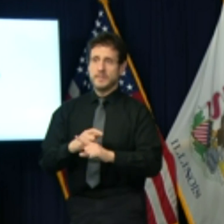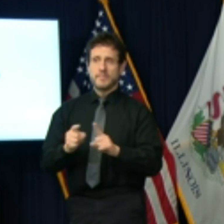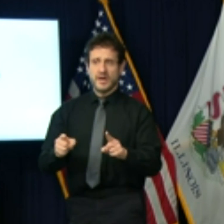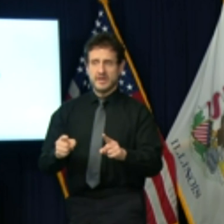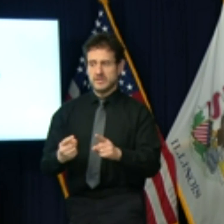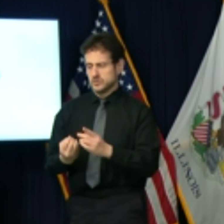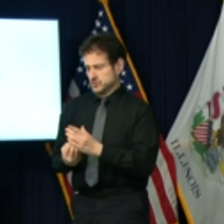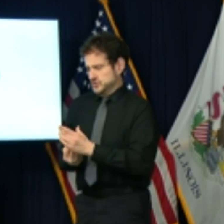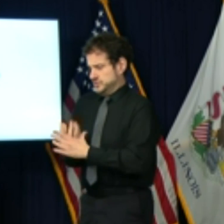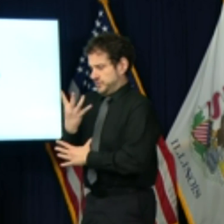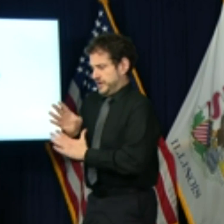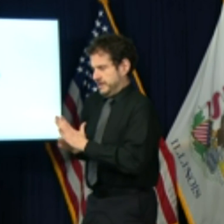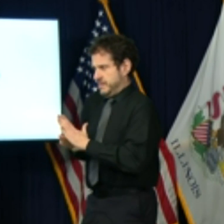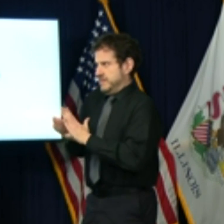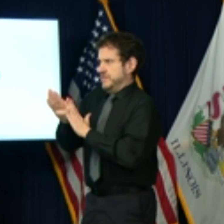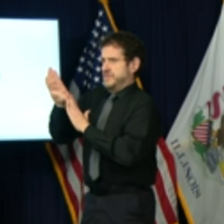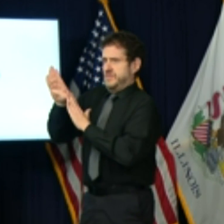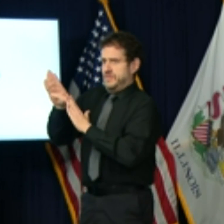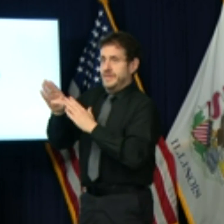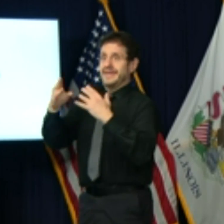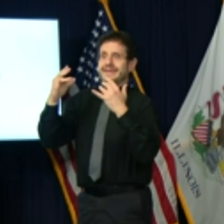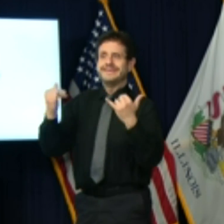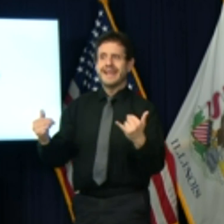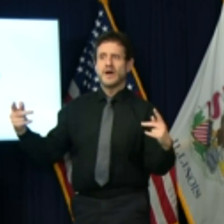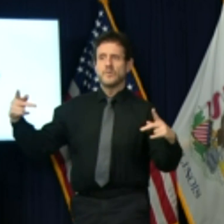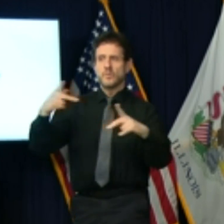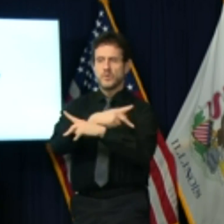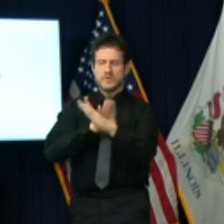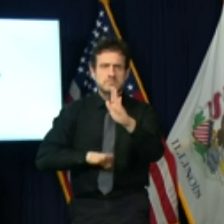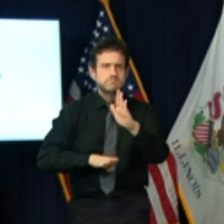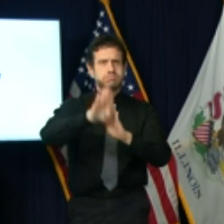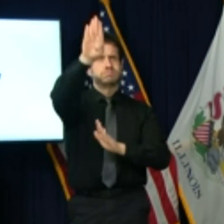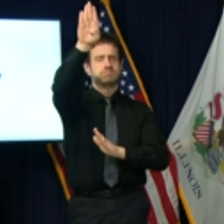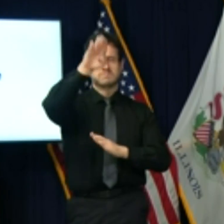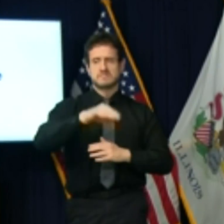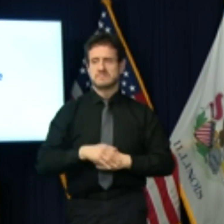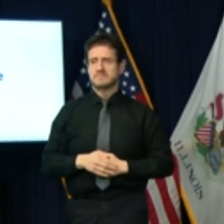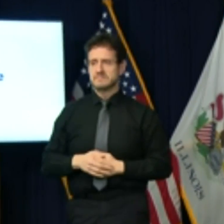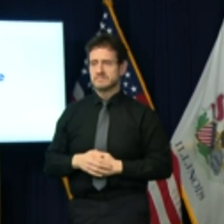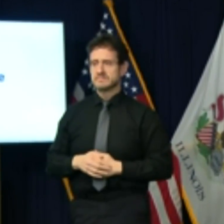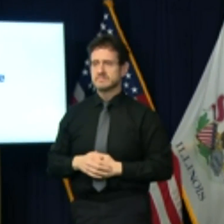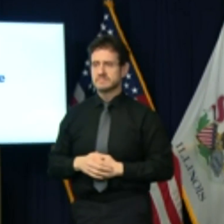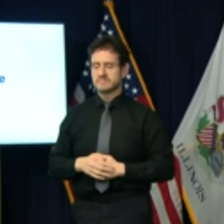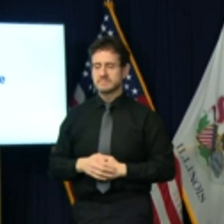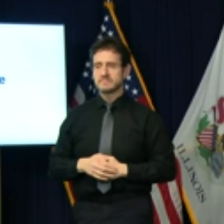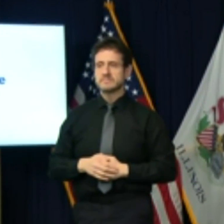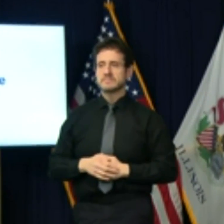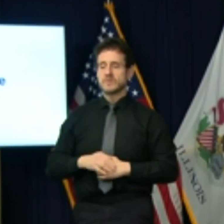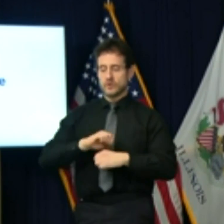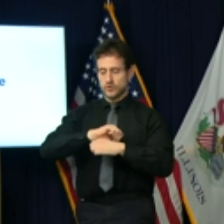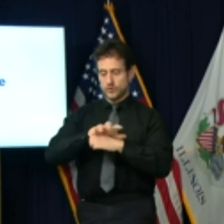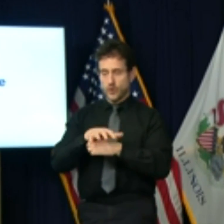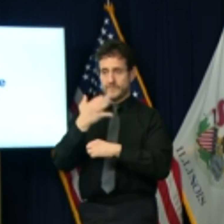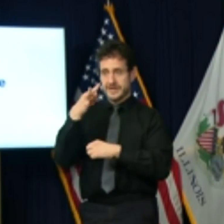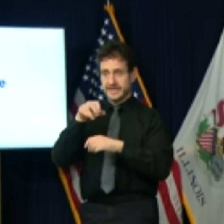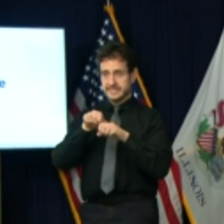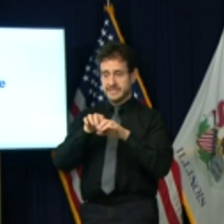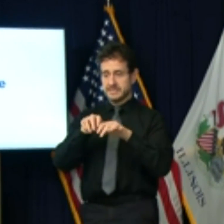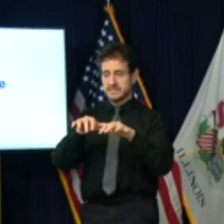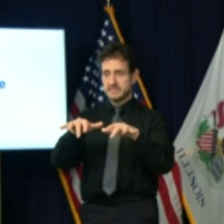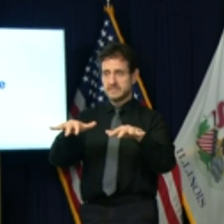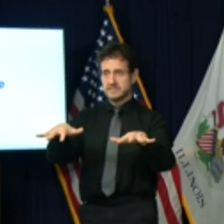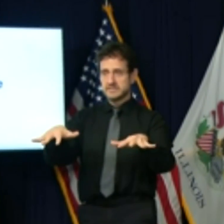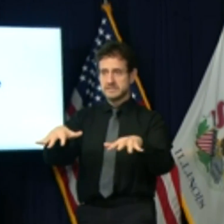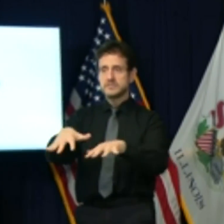dire than what we saw in the spring. To slow the spread of the virus and to help prevent